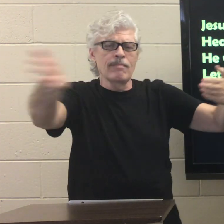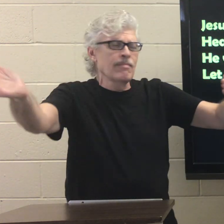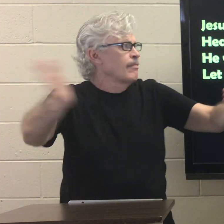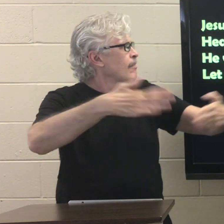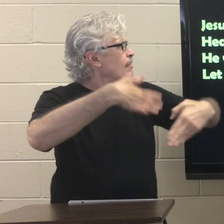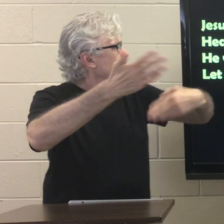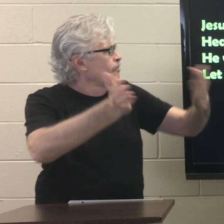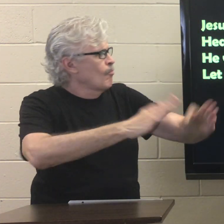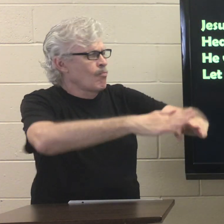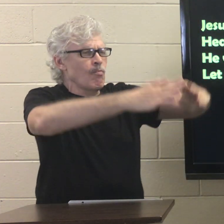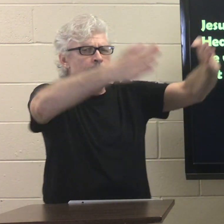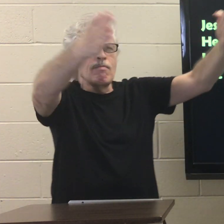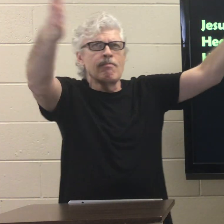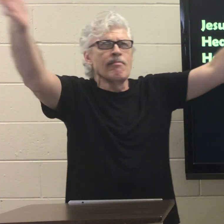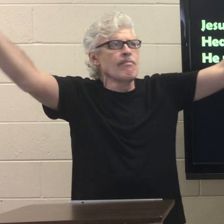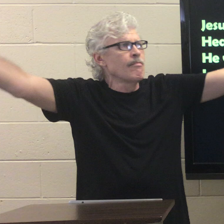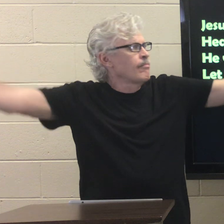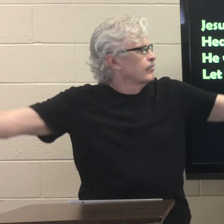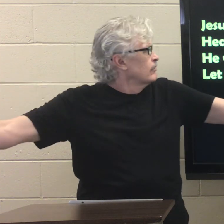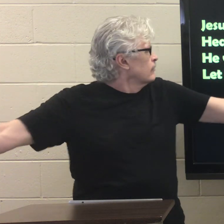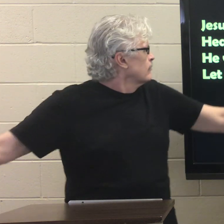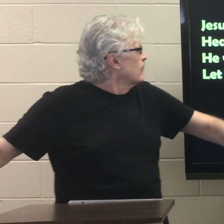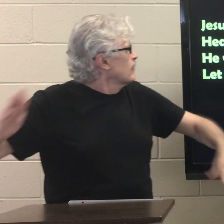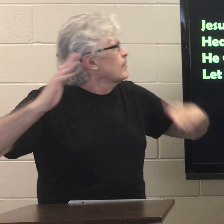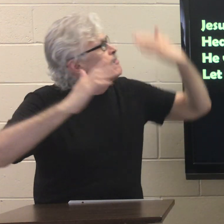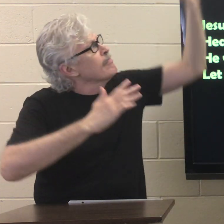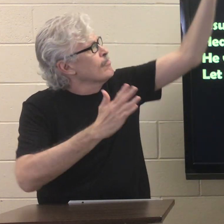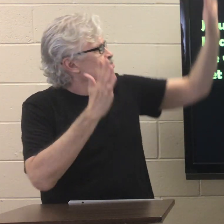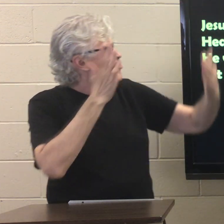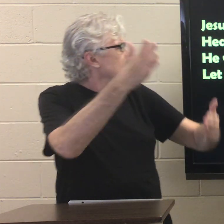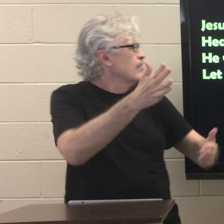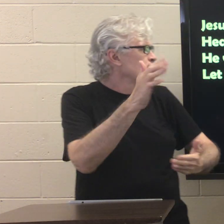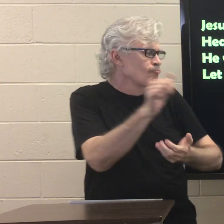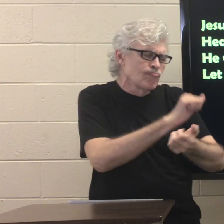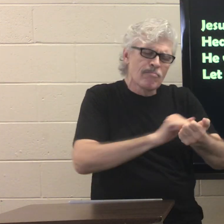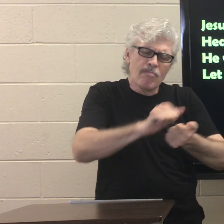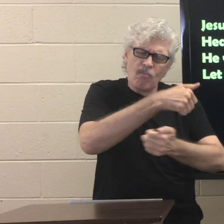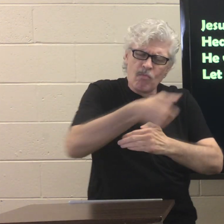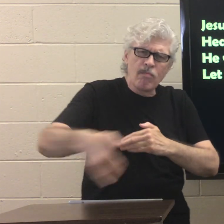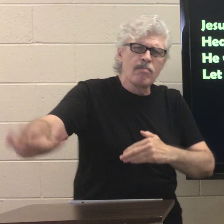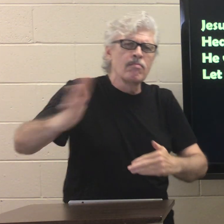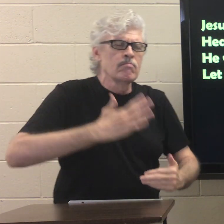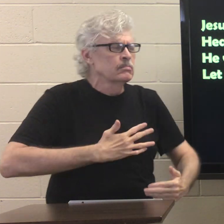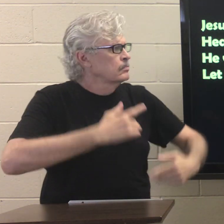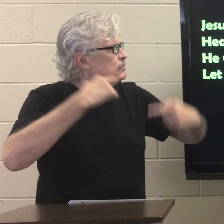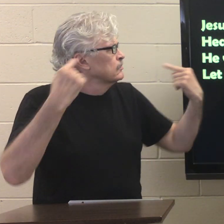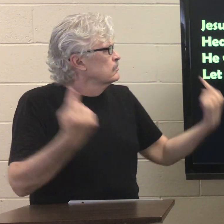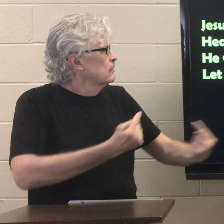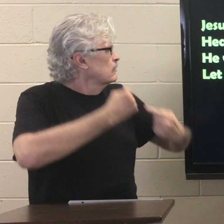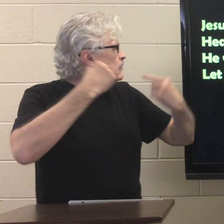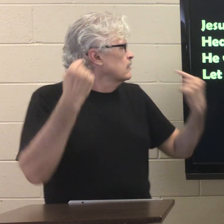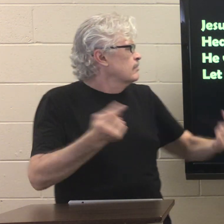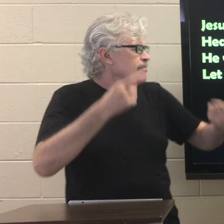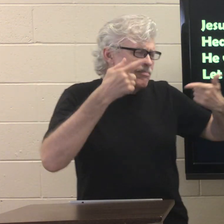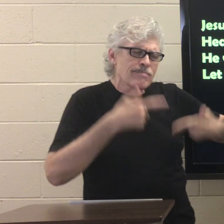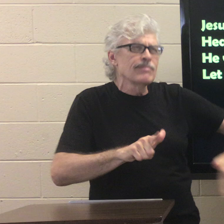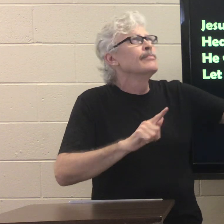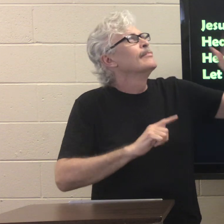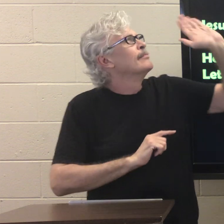to open wide. He will wash away my sin. Let